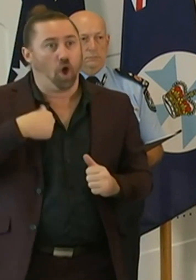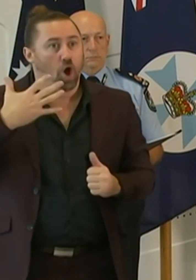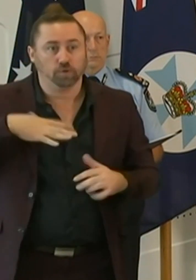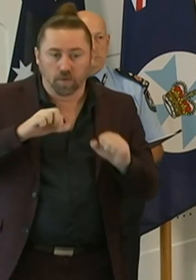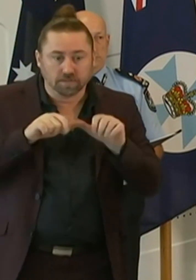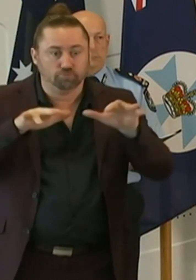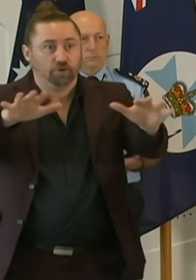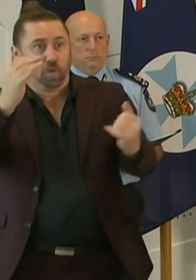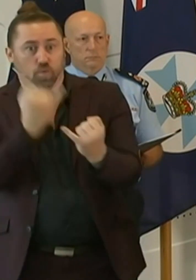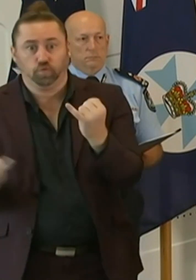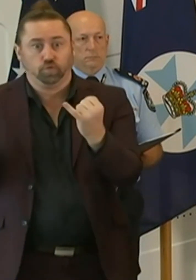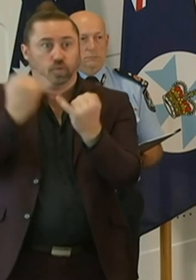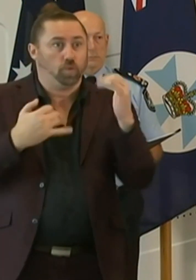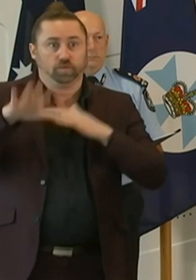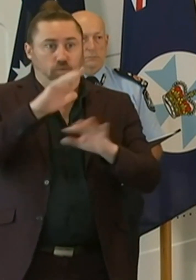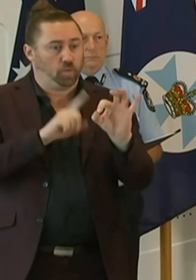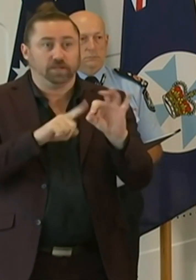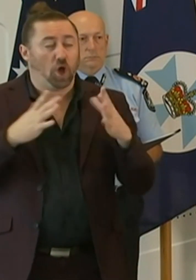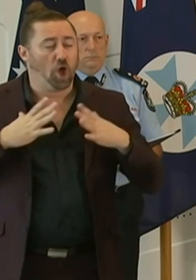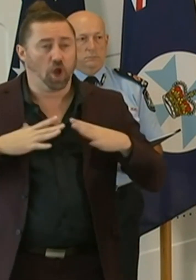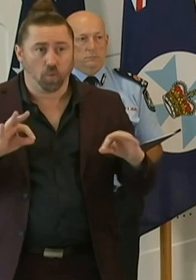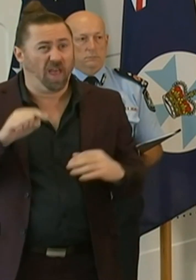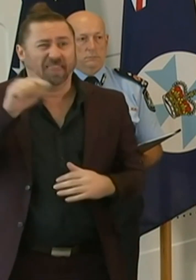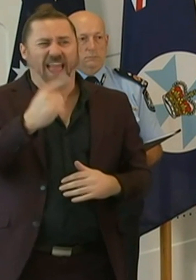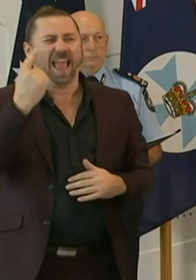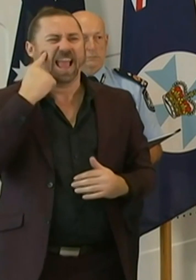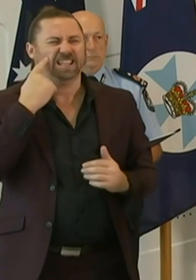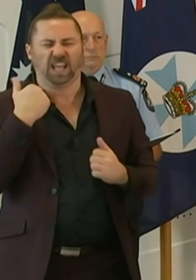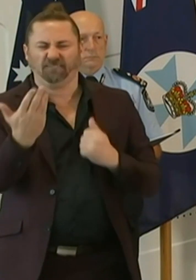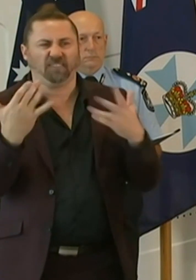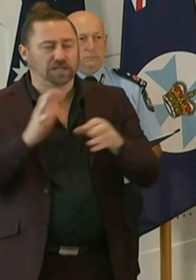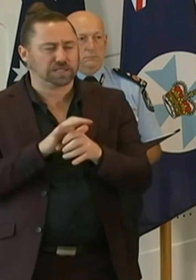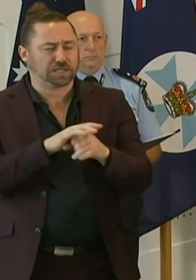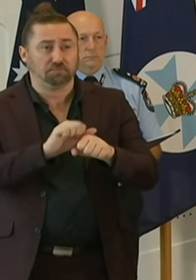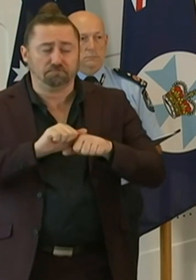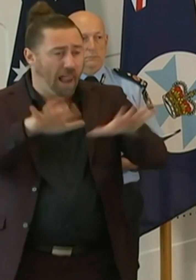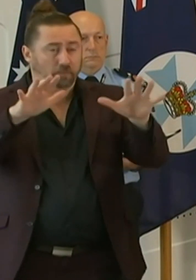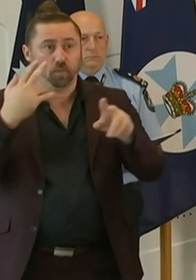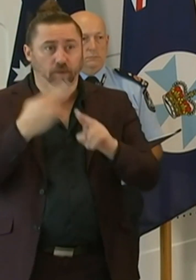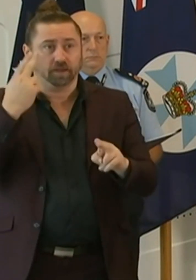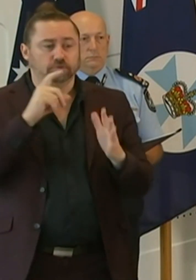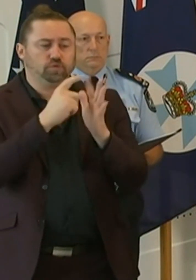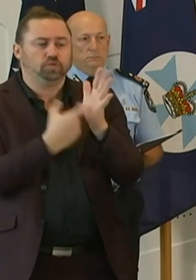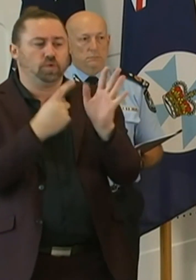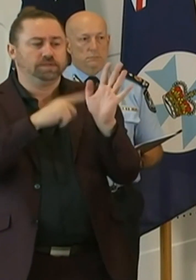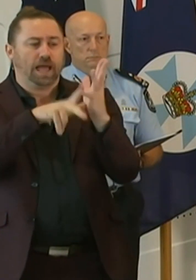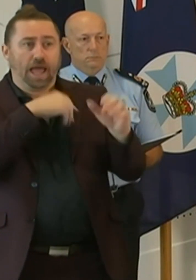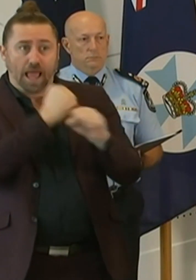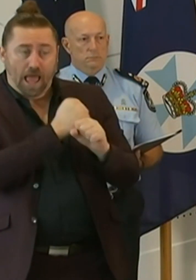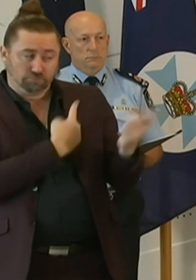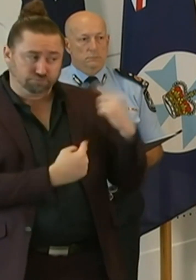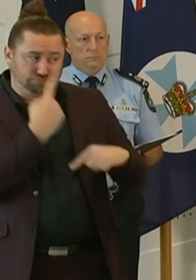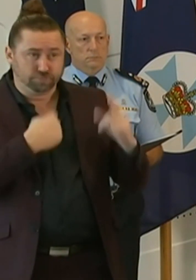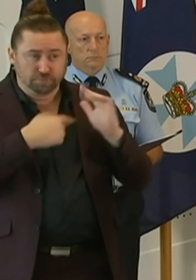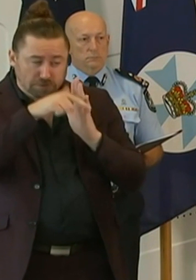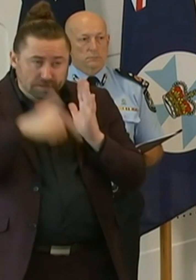the spread of this virus. It is incredibly contagious. I have been briefed extensively by Dr Young. I have accepted